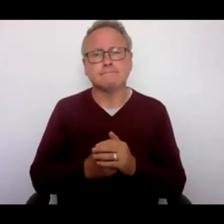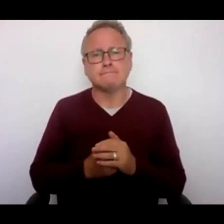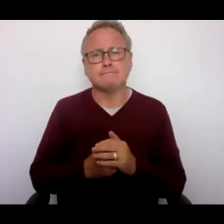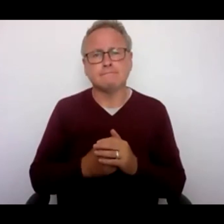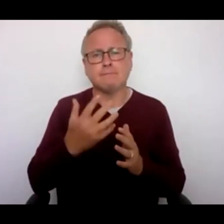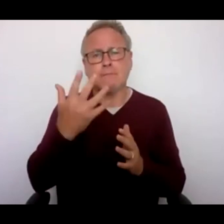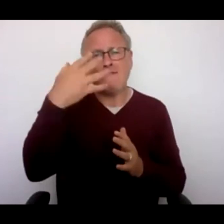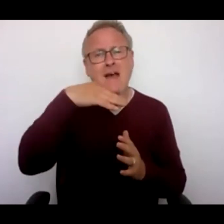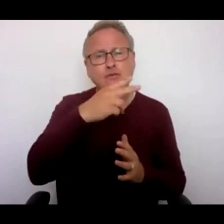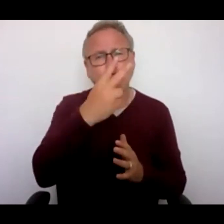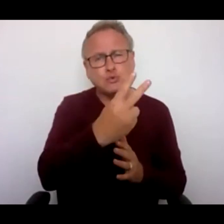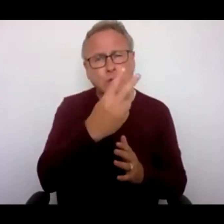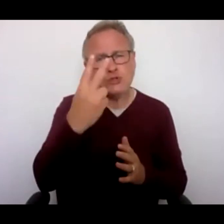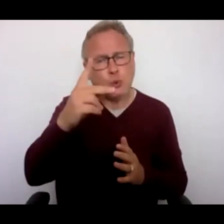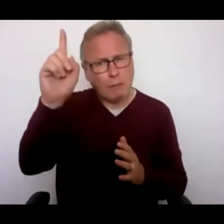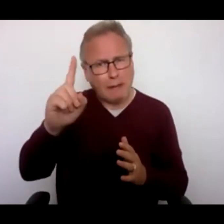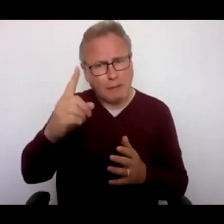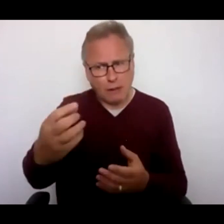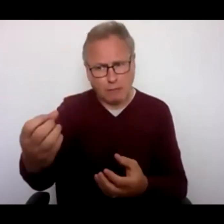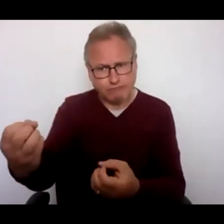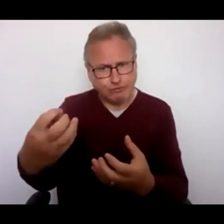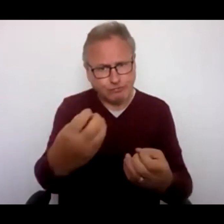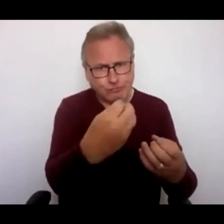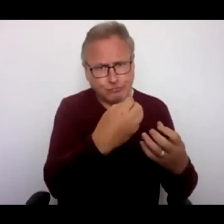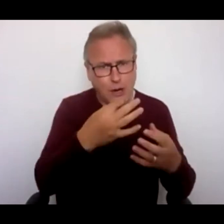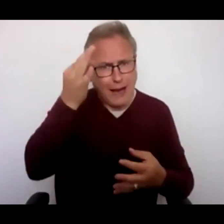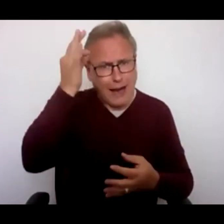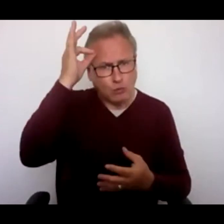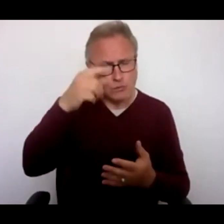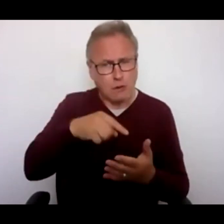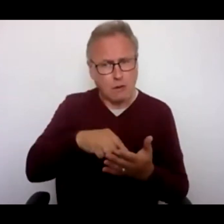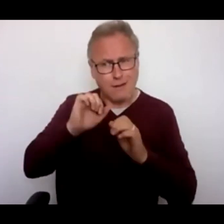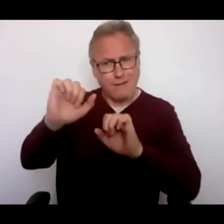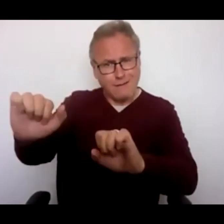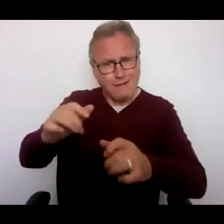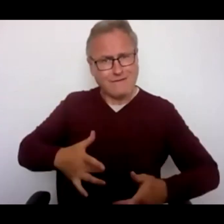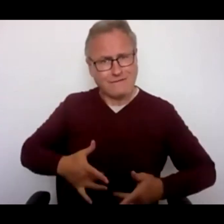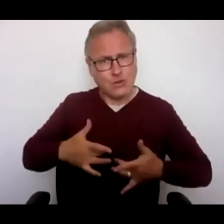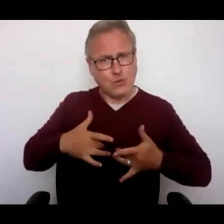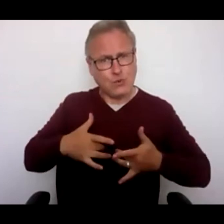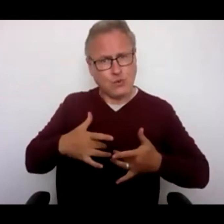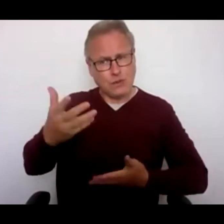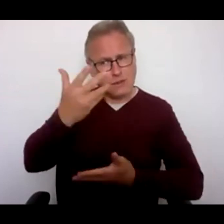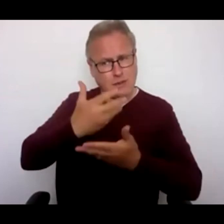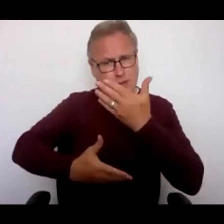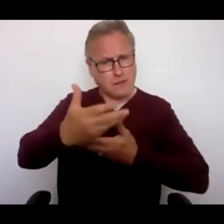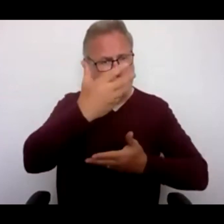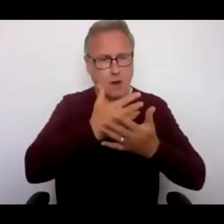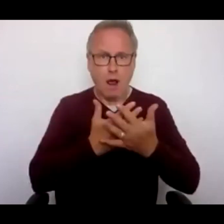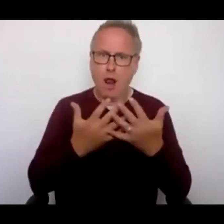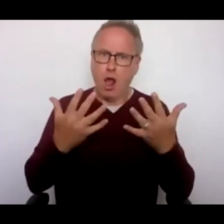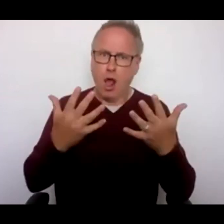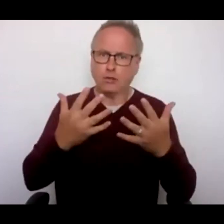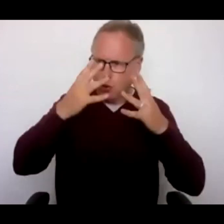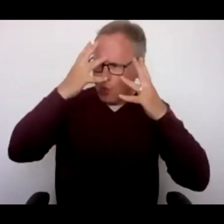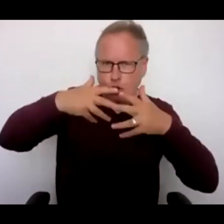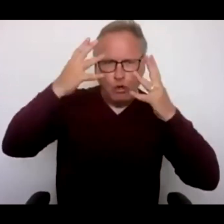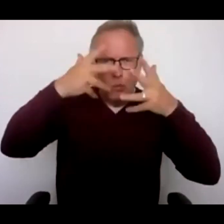522 people told the council what they thought. A lot of these people were worried about how the